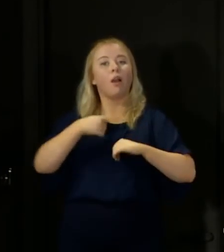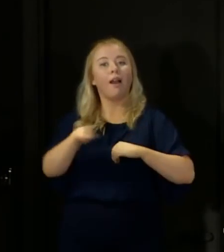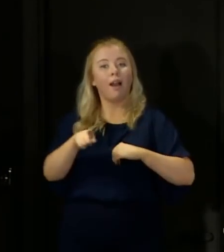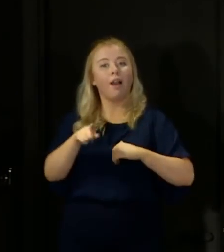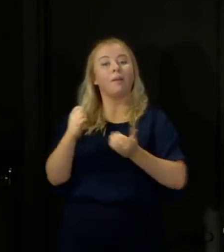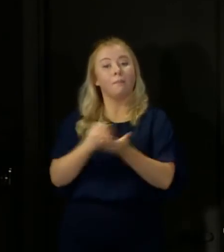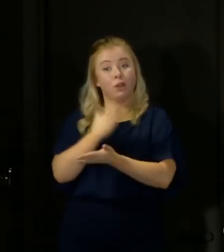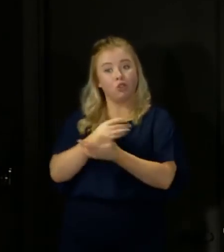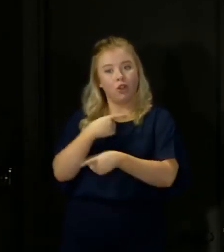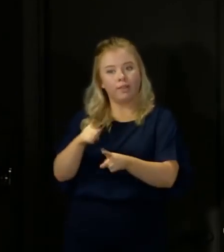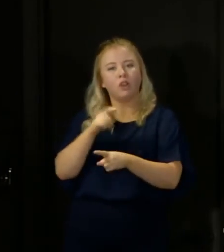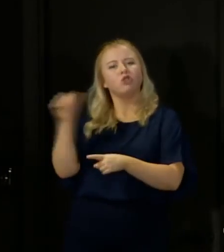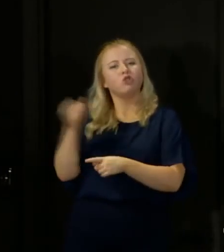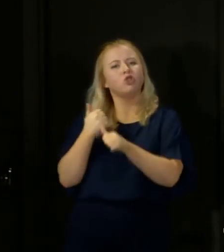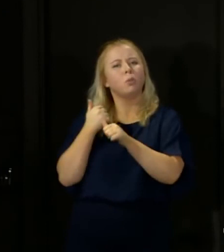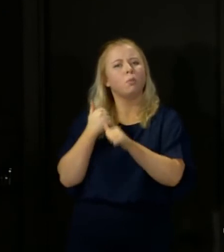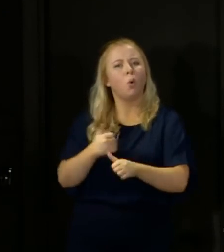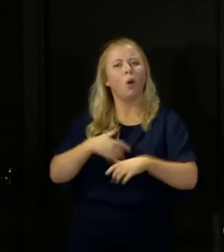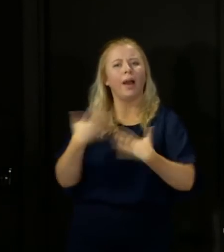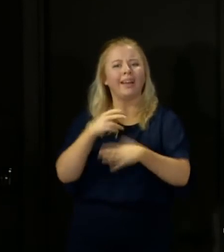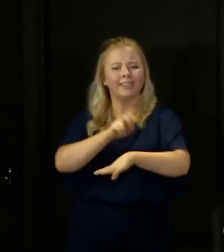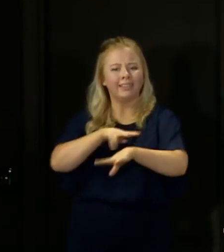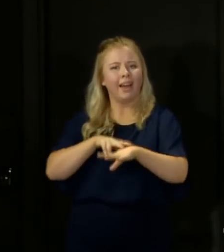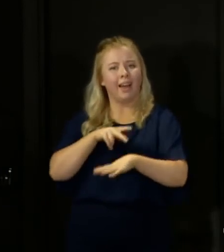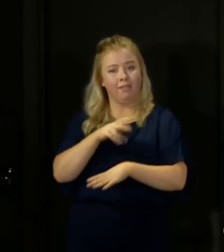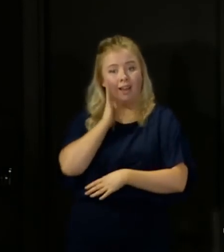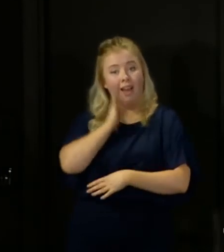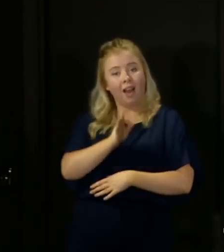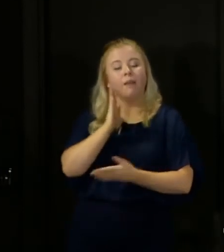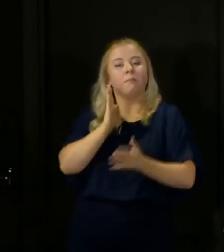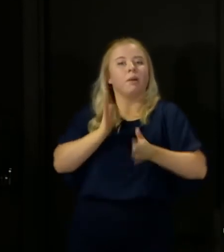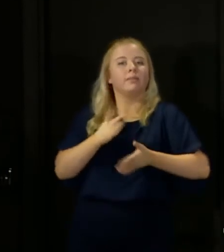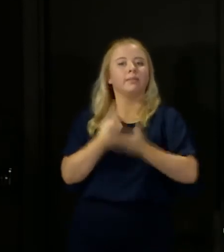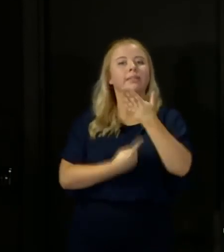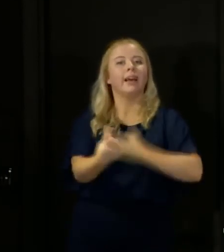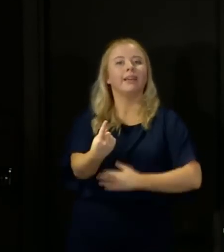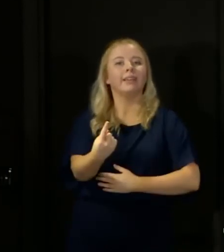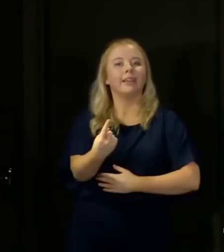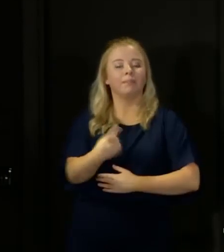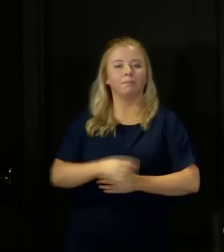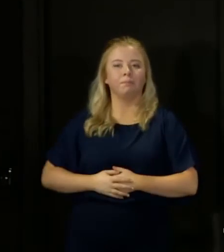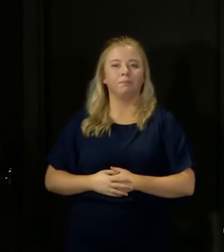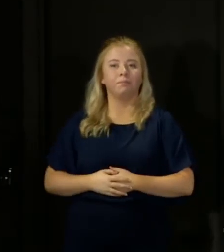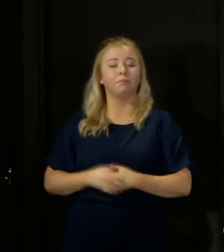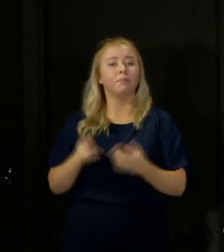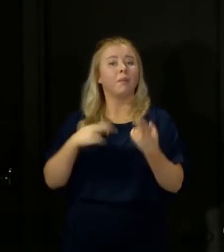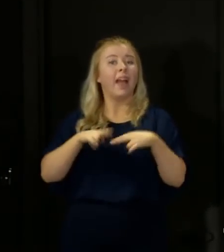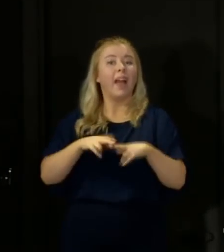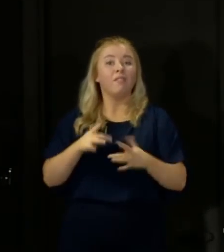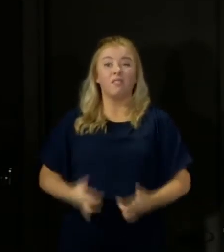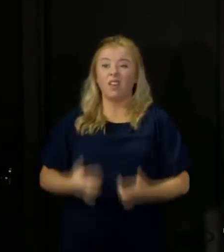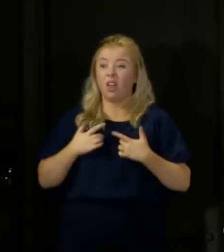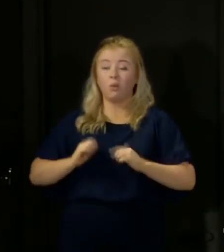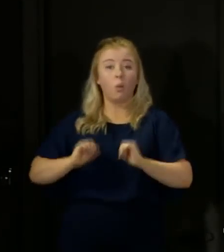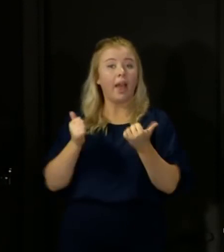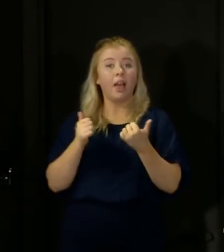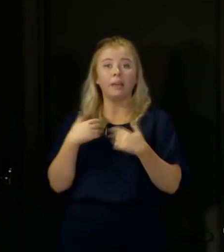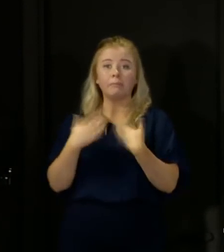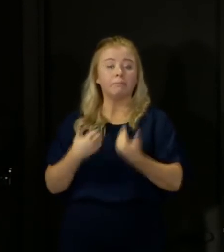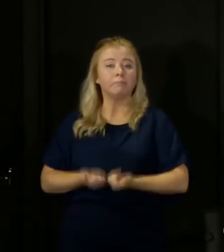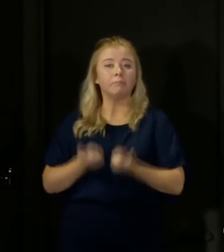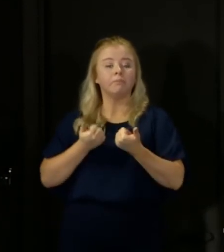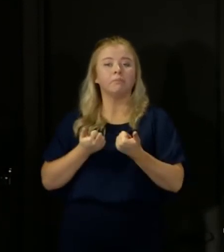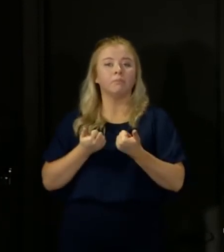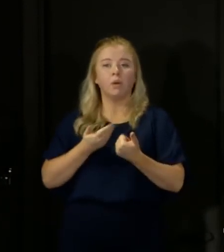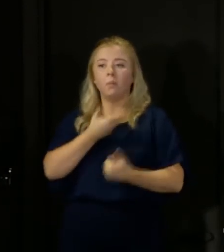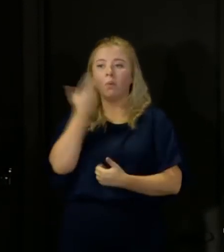they should support any member of staff who is asked to self-isolate through Test and Protect. Now, if you're well, if you don't have symptoms yourself